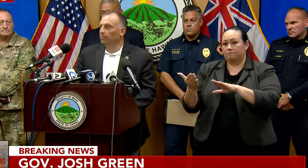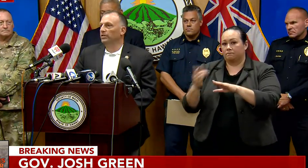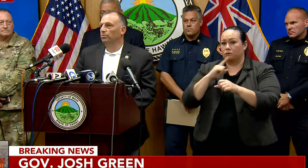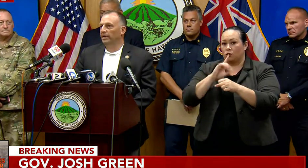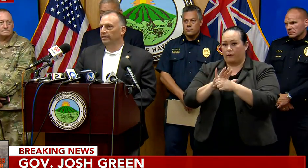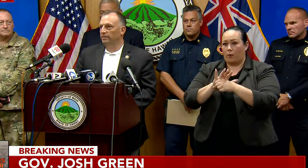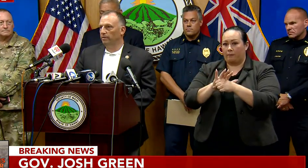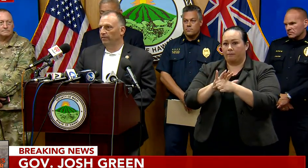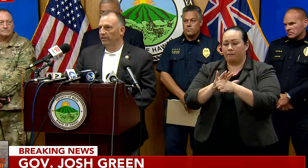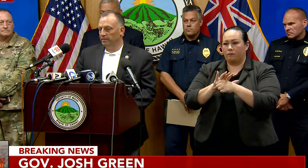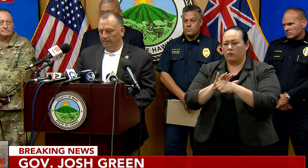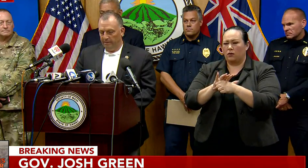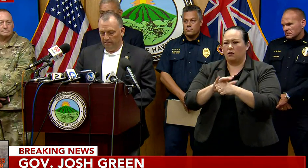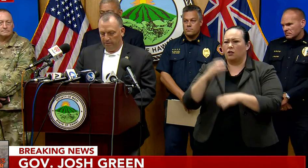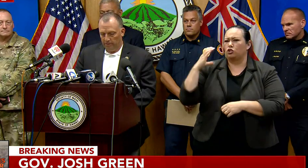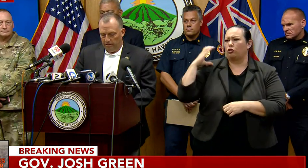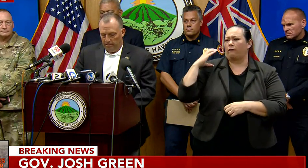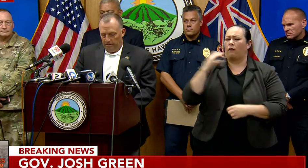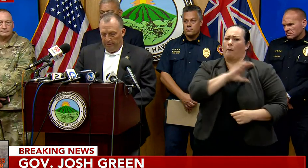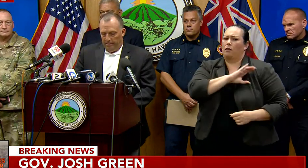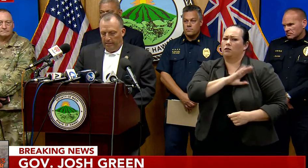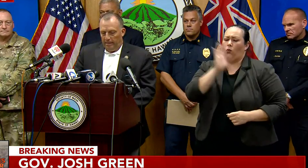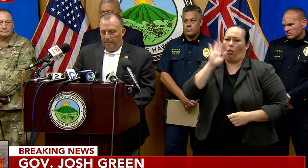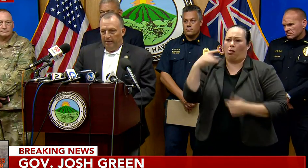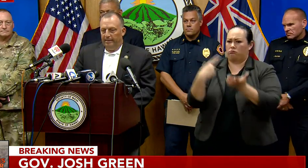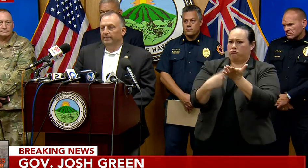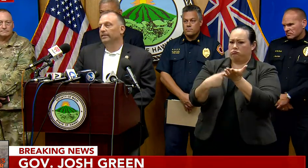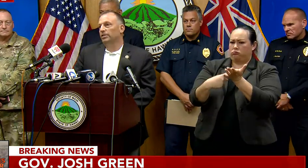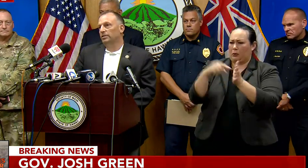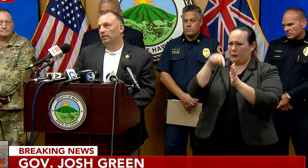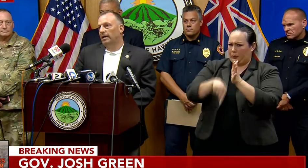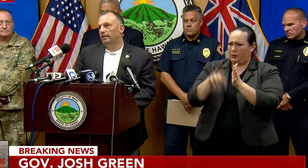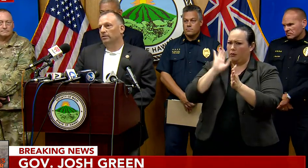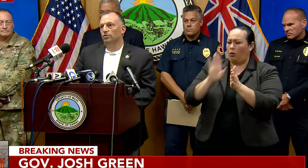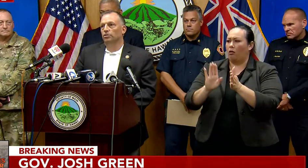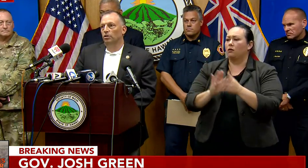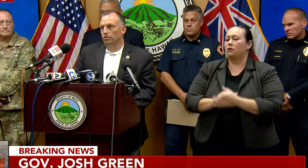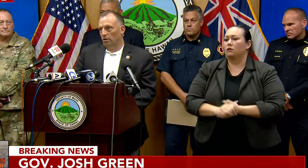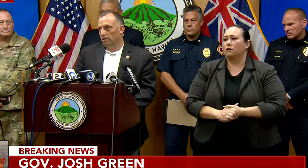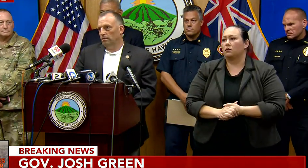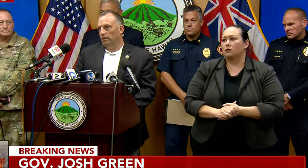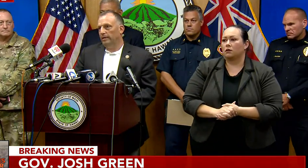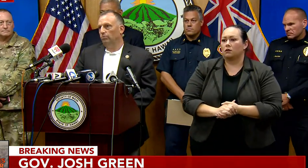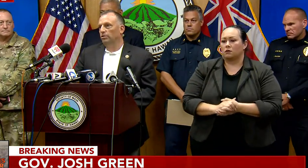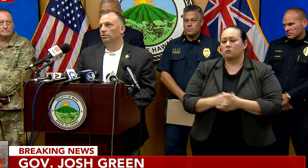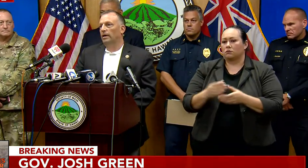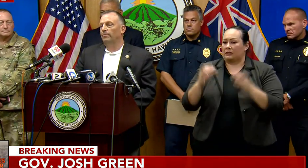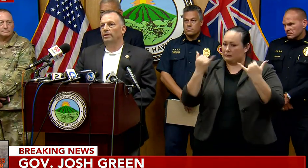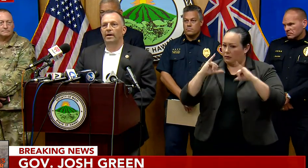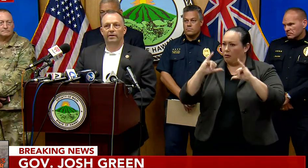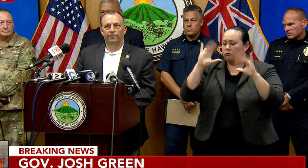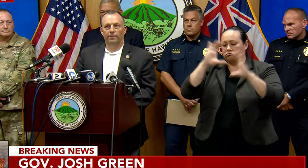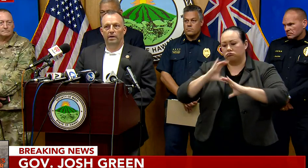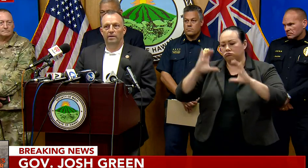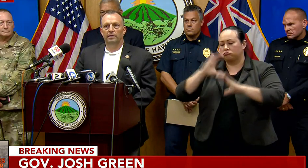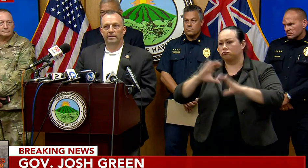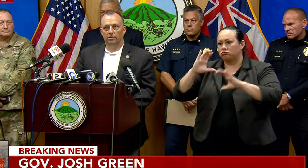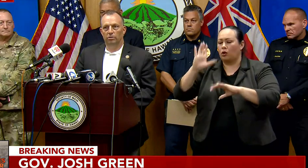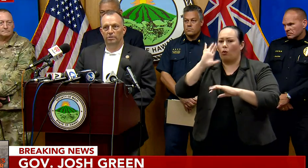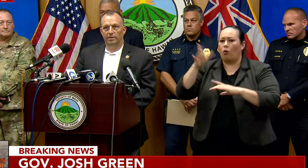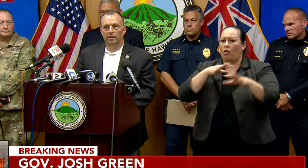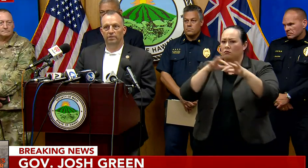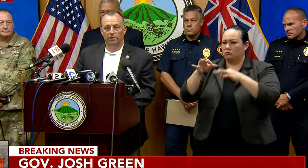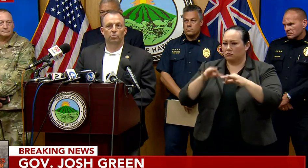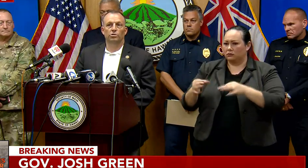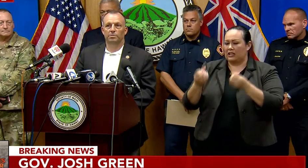Chief of Police will get into some of these details. In addition to that, the search goes on, and he will describe the amount of the